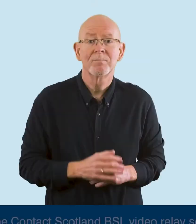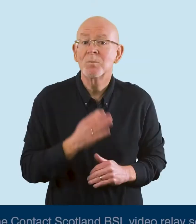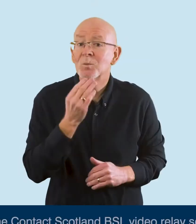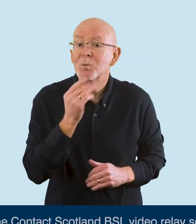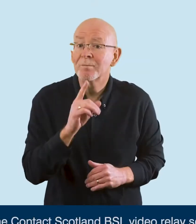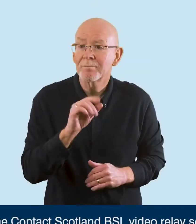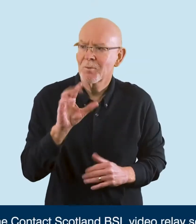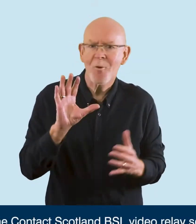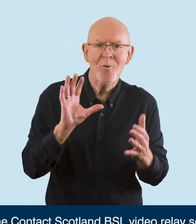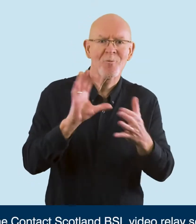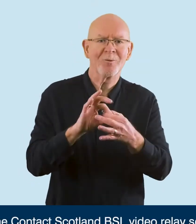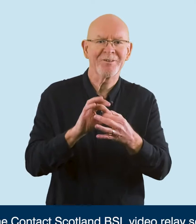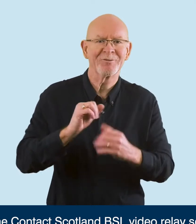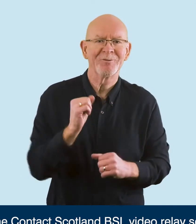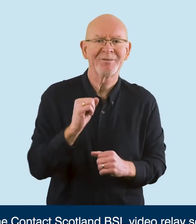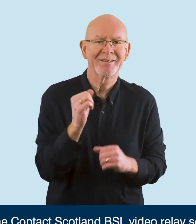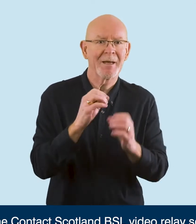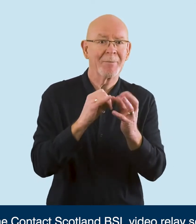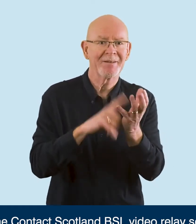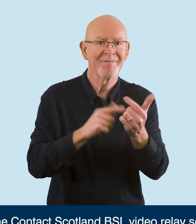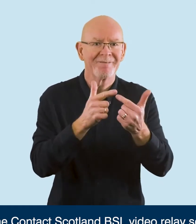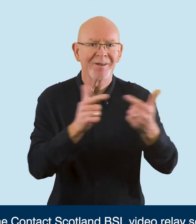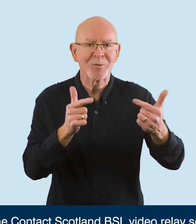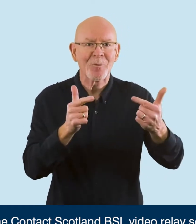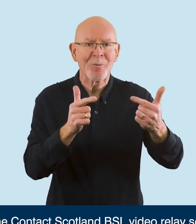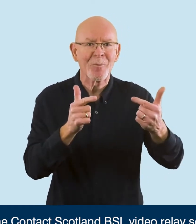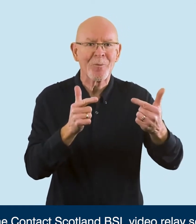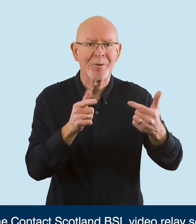Using the Contact Scotland BSL Video Relay Service